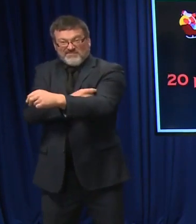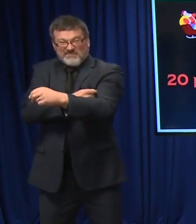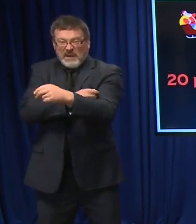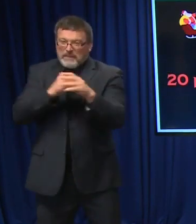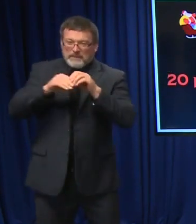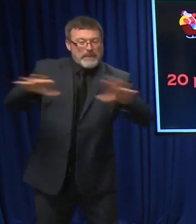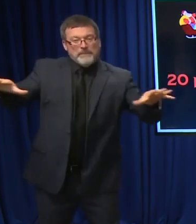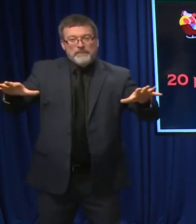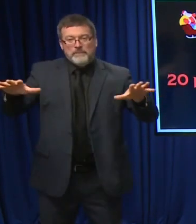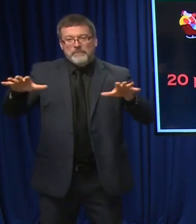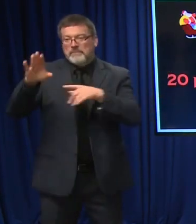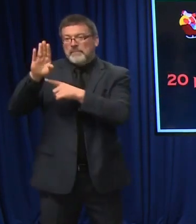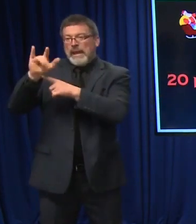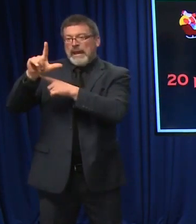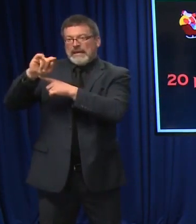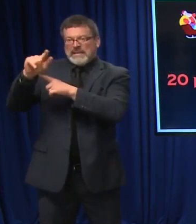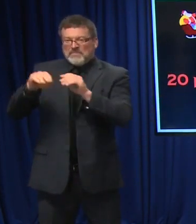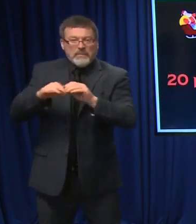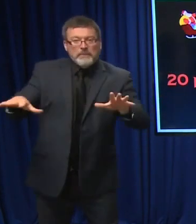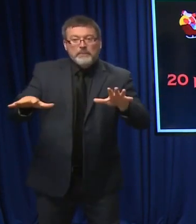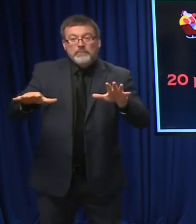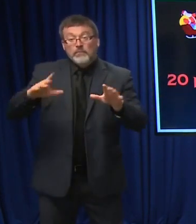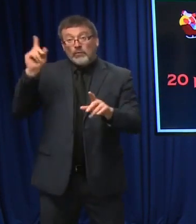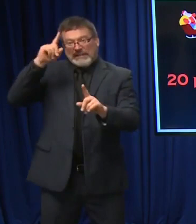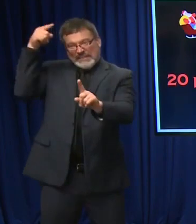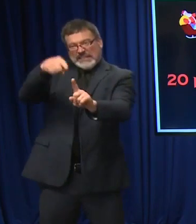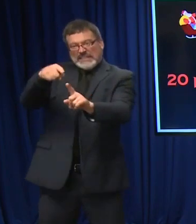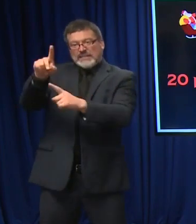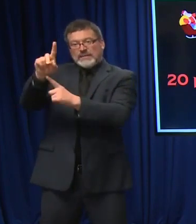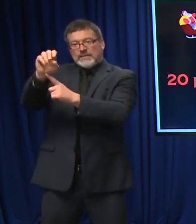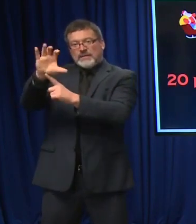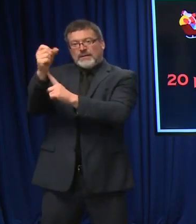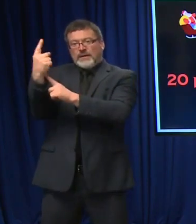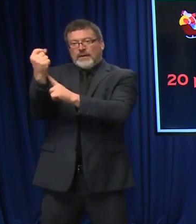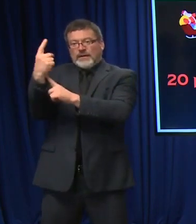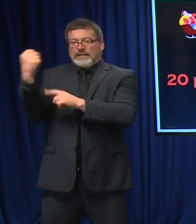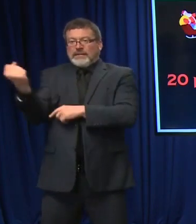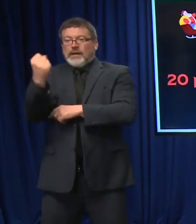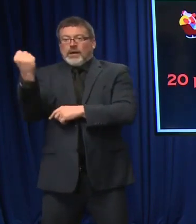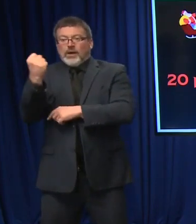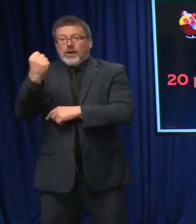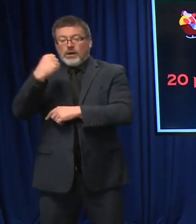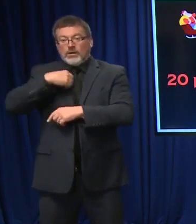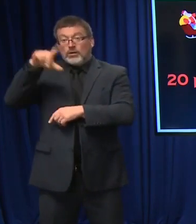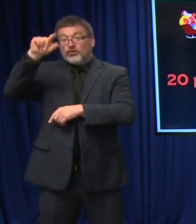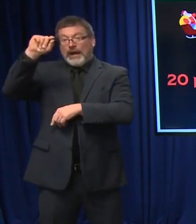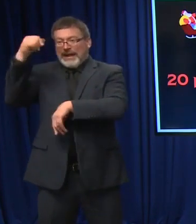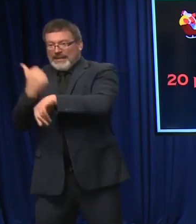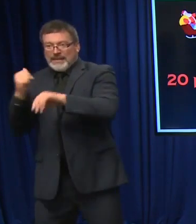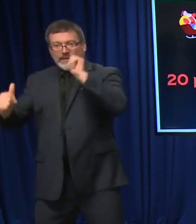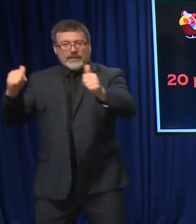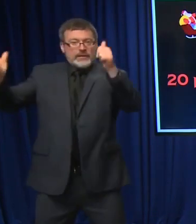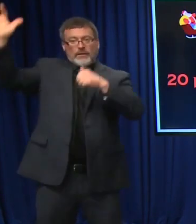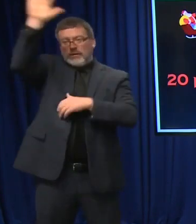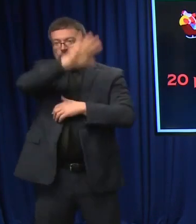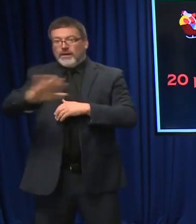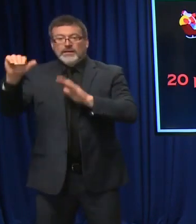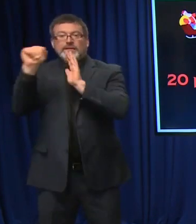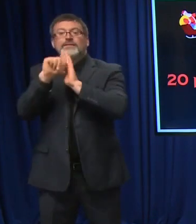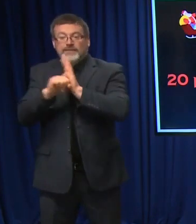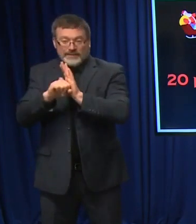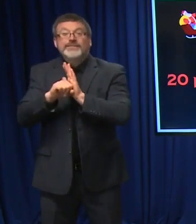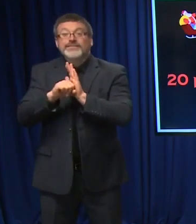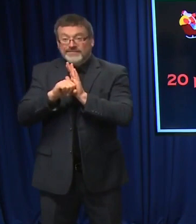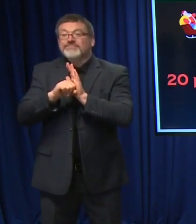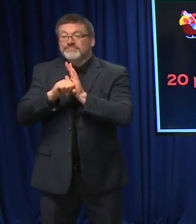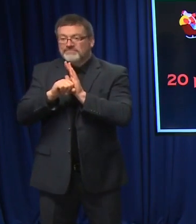December 11th. So on Saturday, December 11th, we'll have over 20 sites across the state within our communities set up to